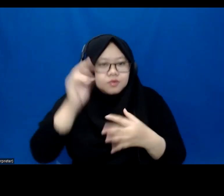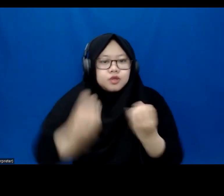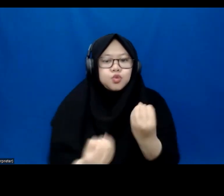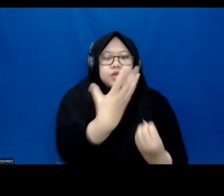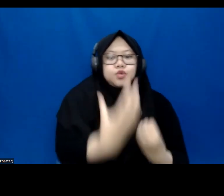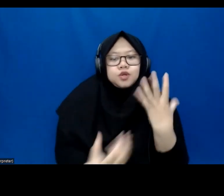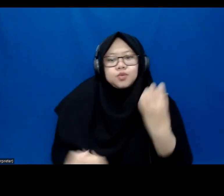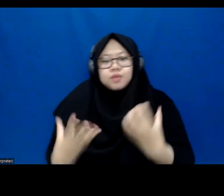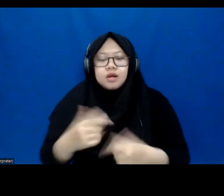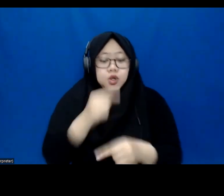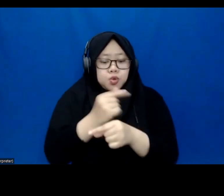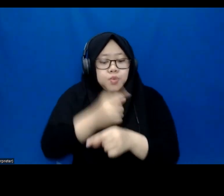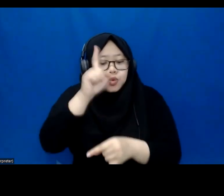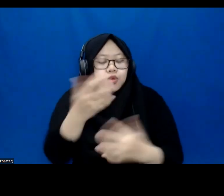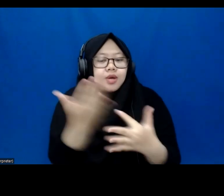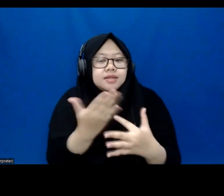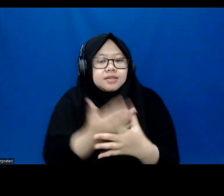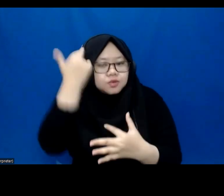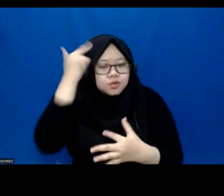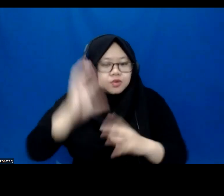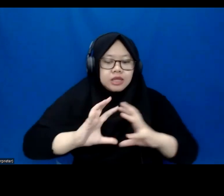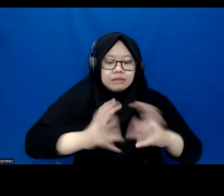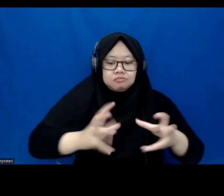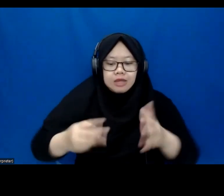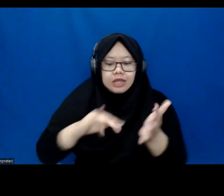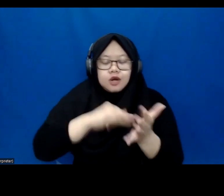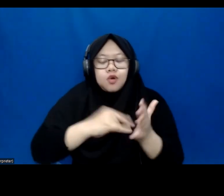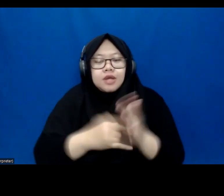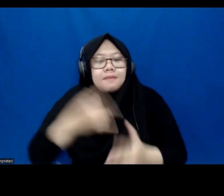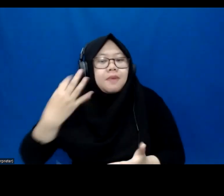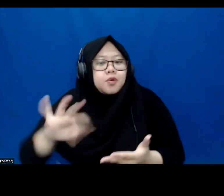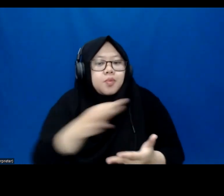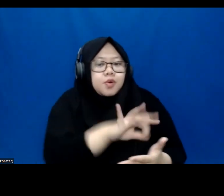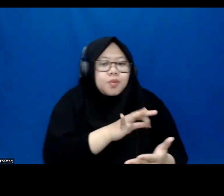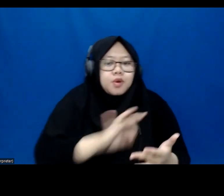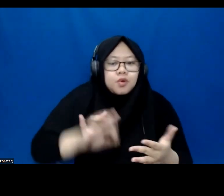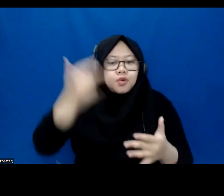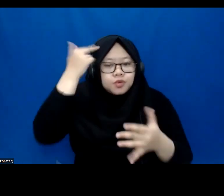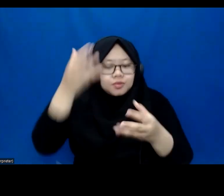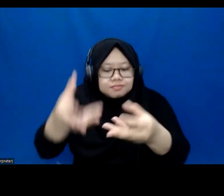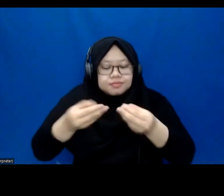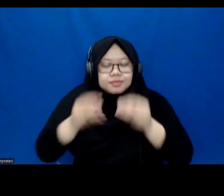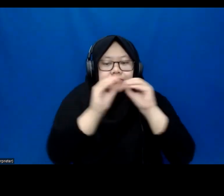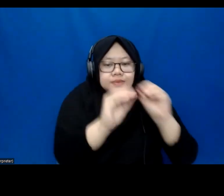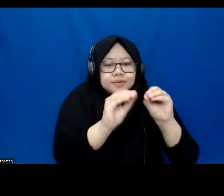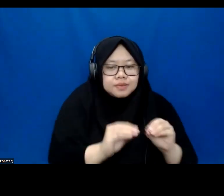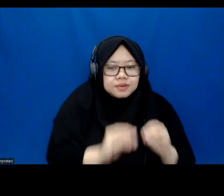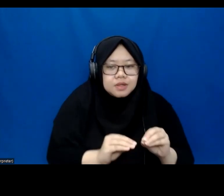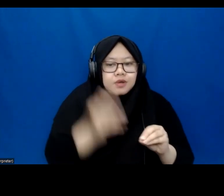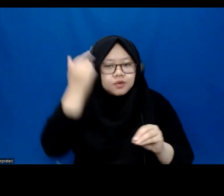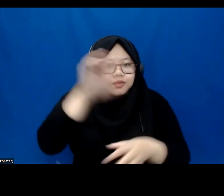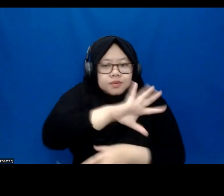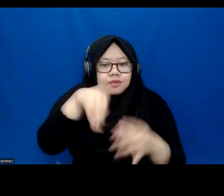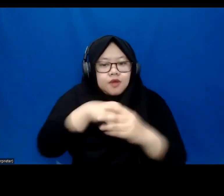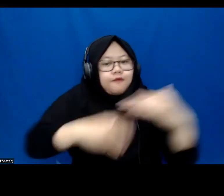Teachers need access to the latest technologies, hardware, and software that can help learners with disabilities to participate fully